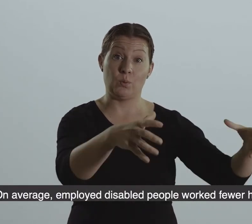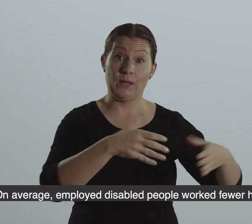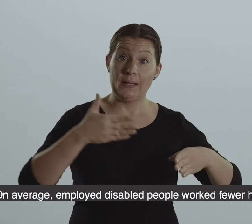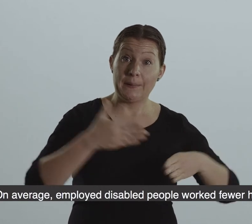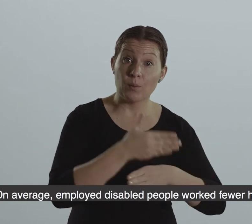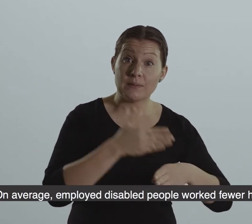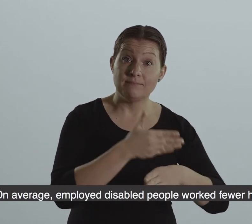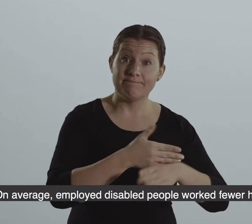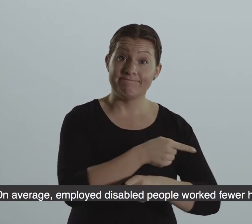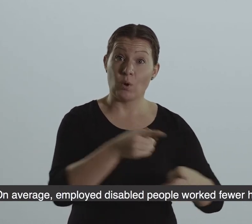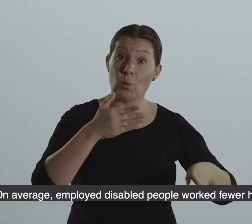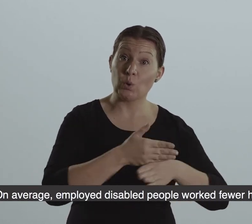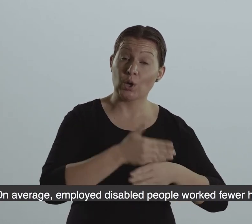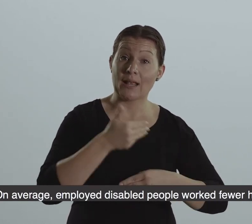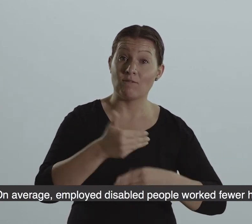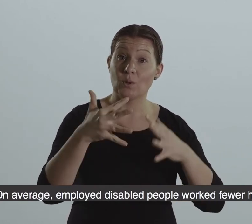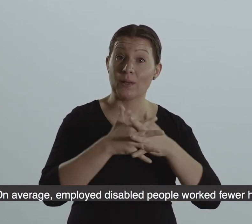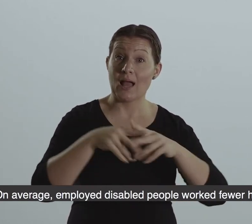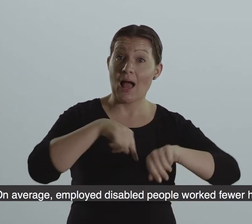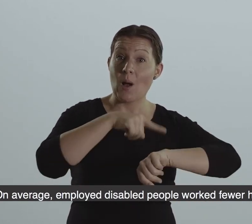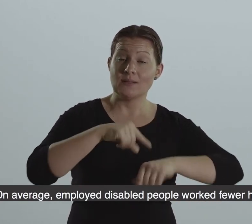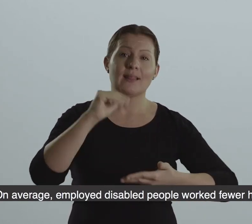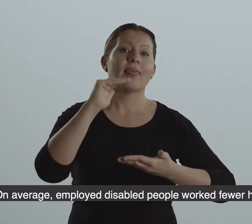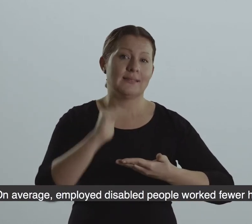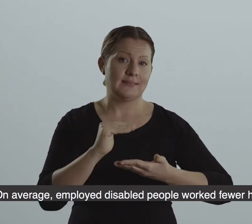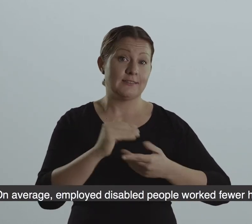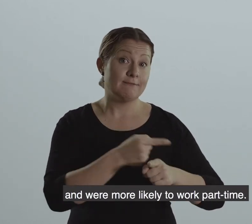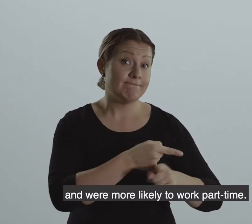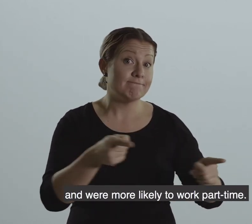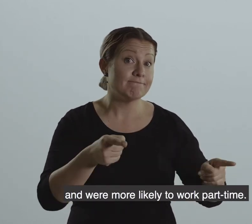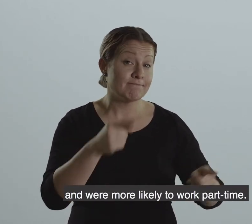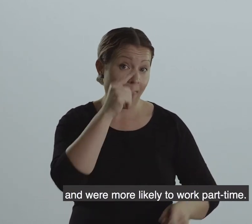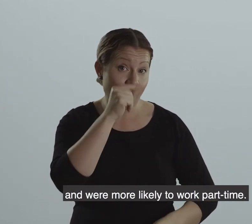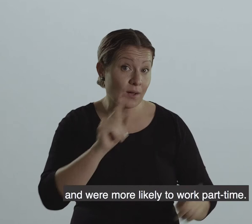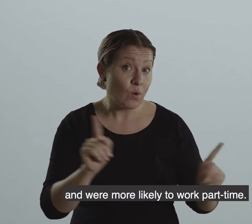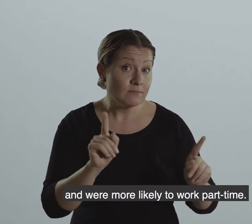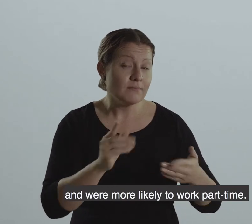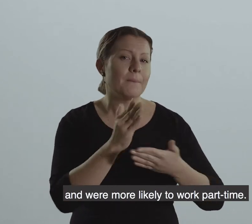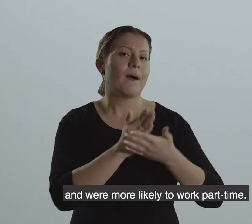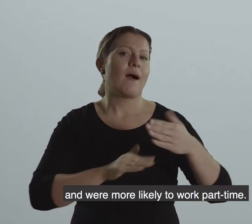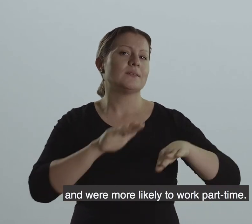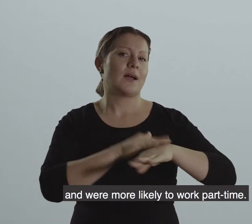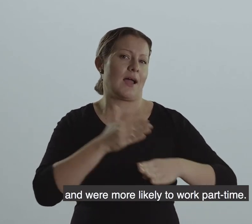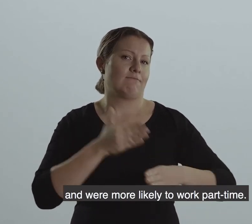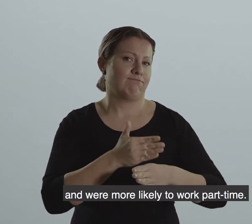On average, employed disabled people worked fewer hours per week and were more likely